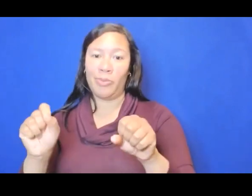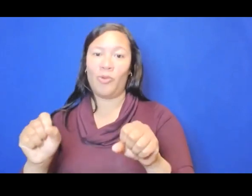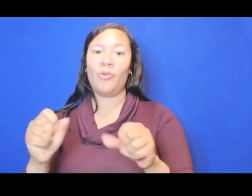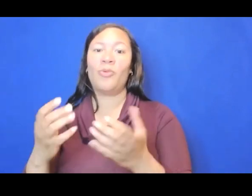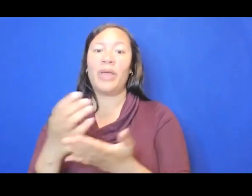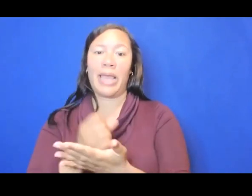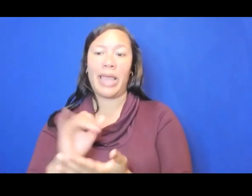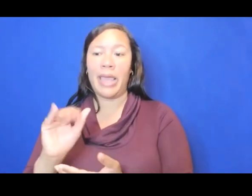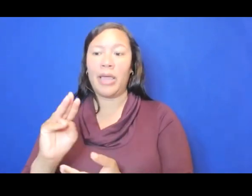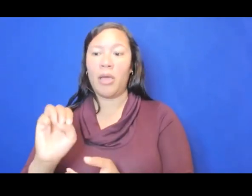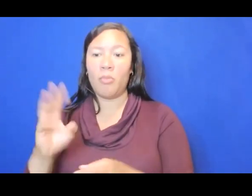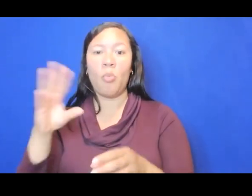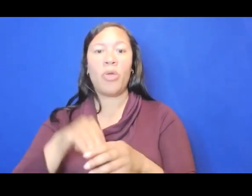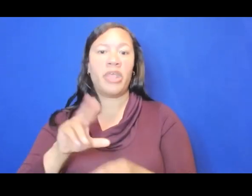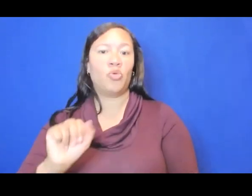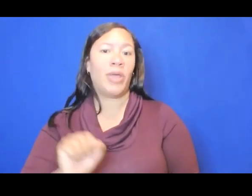All right.